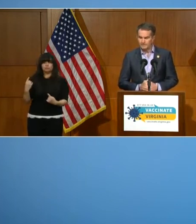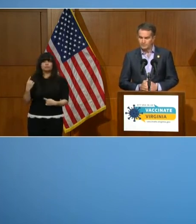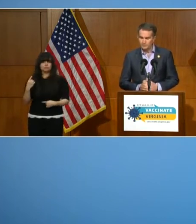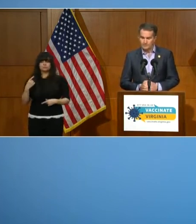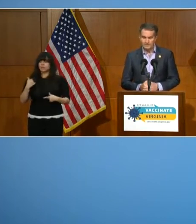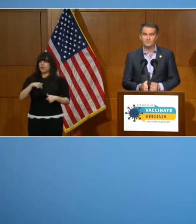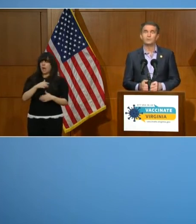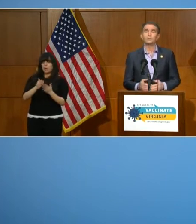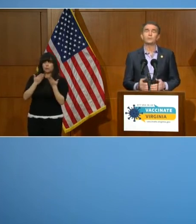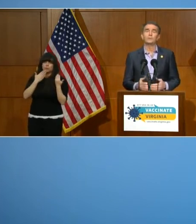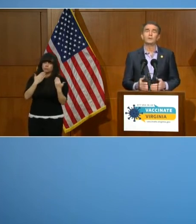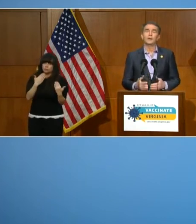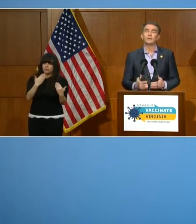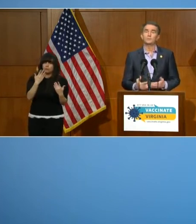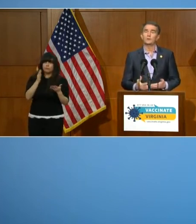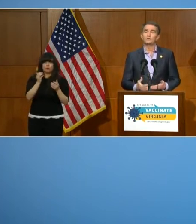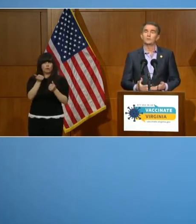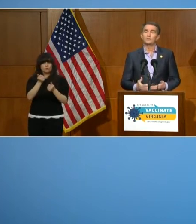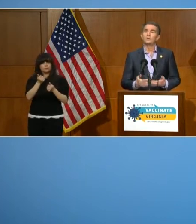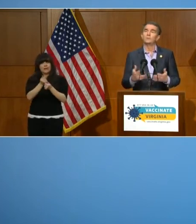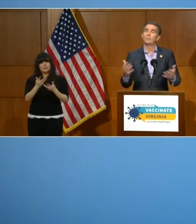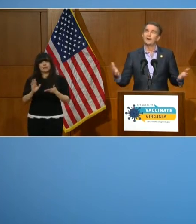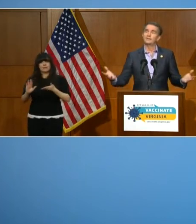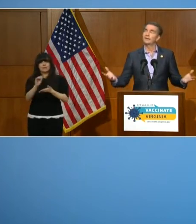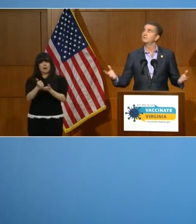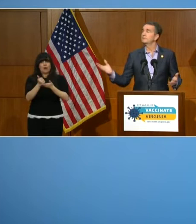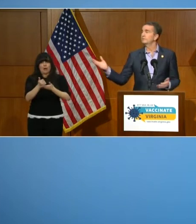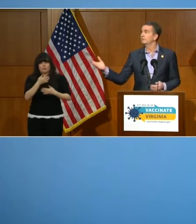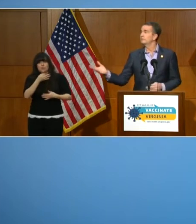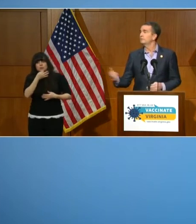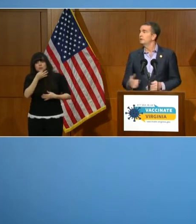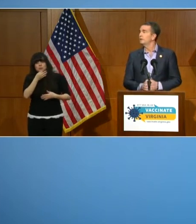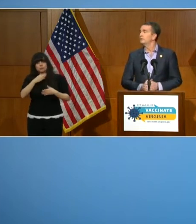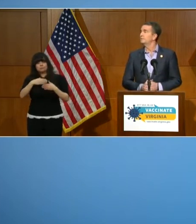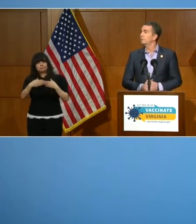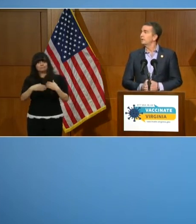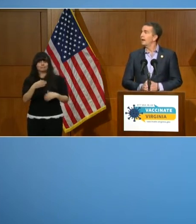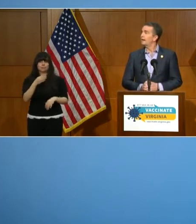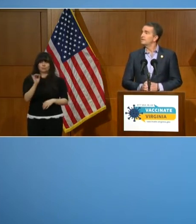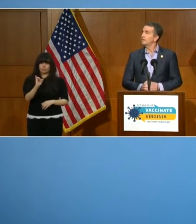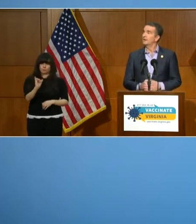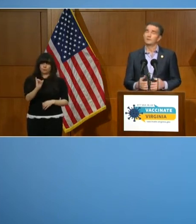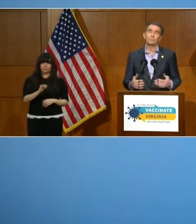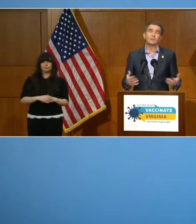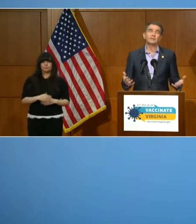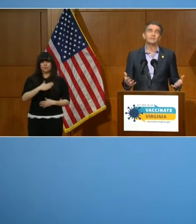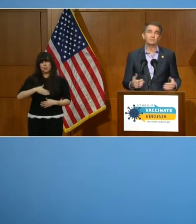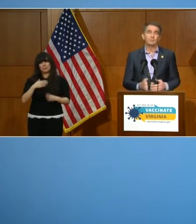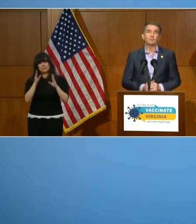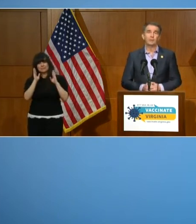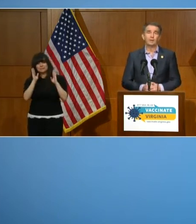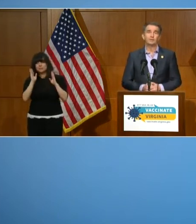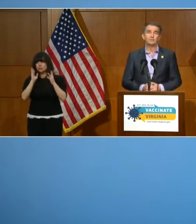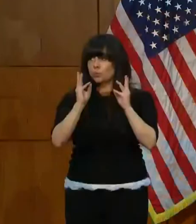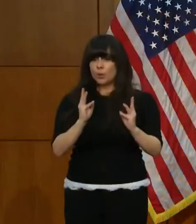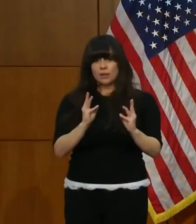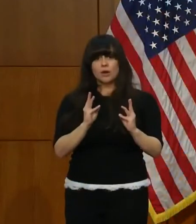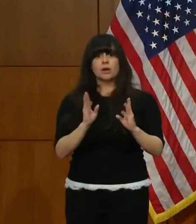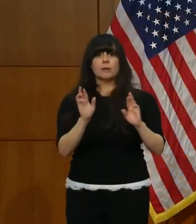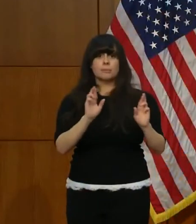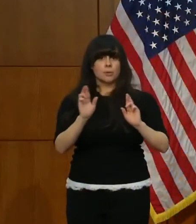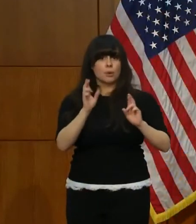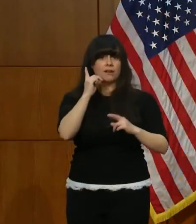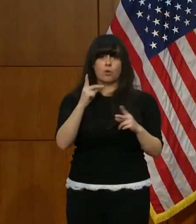everything they'll do in this storm as well. So pay attention to the forecast and please be prepared for